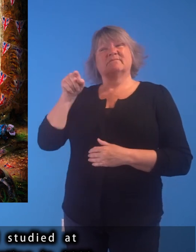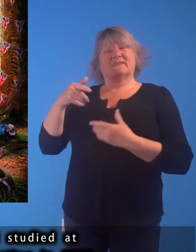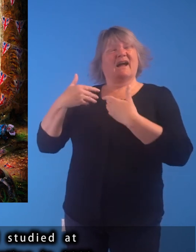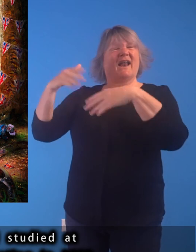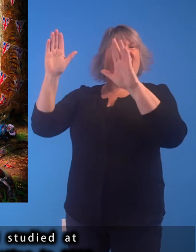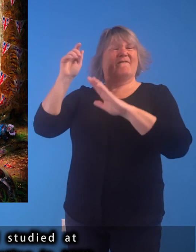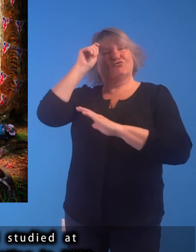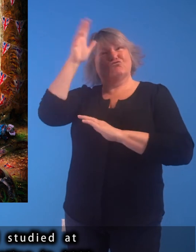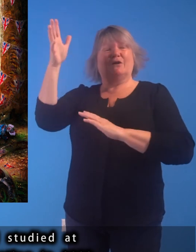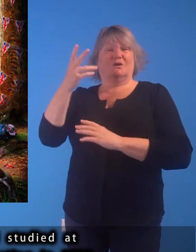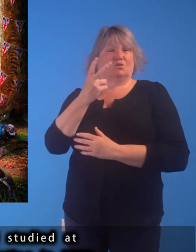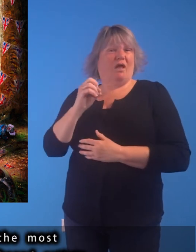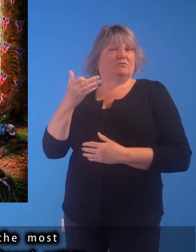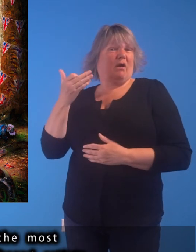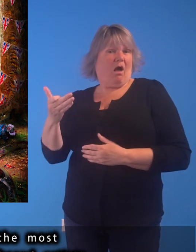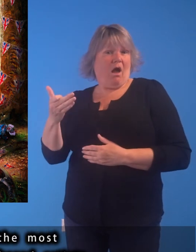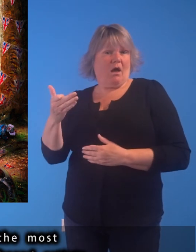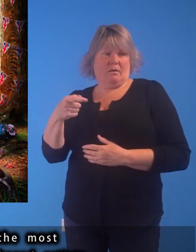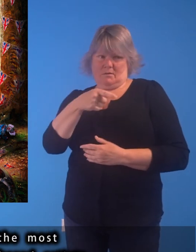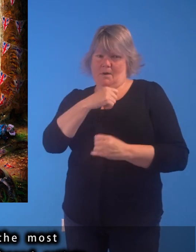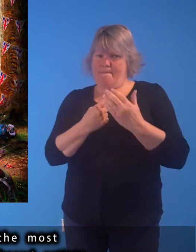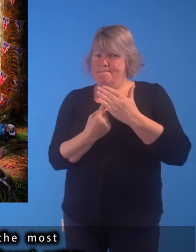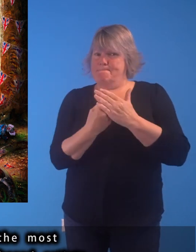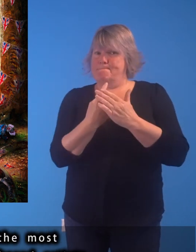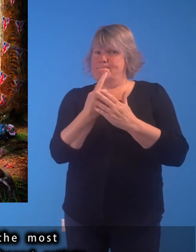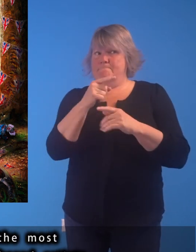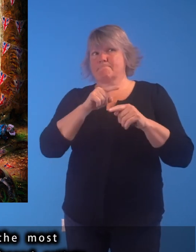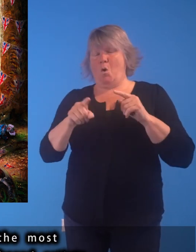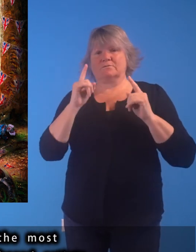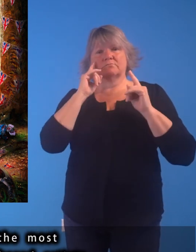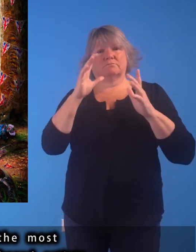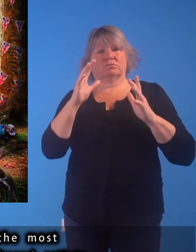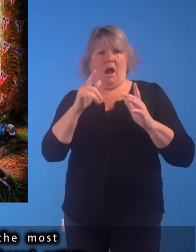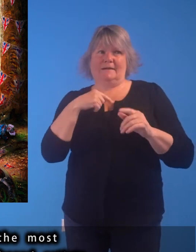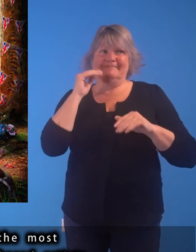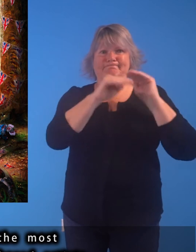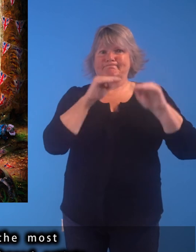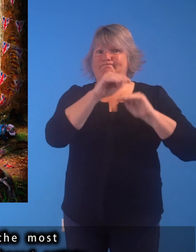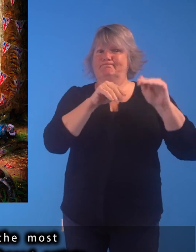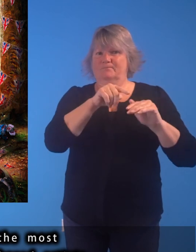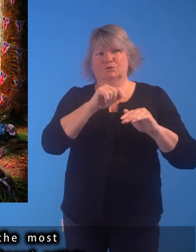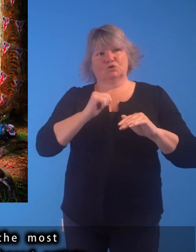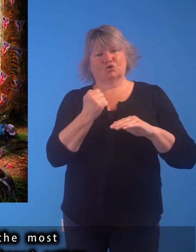2009, she has risen to become one of the most celebrated and sought-after Scottish-based artists.